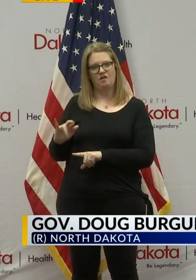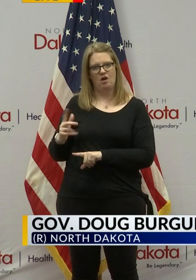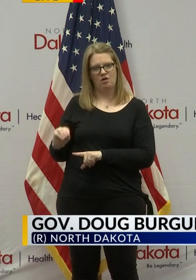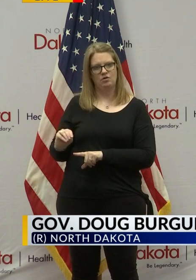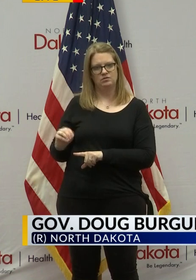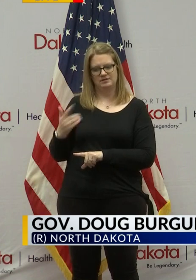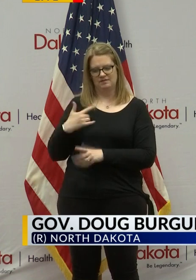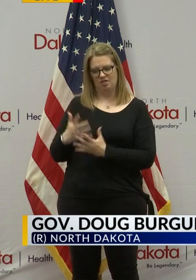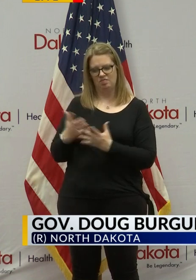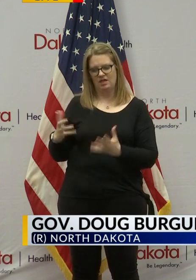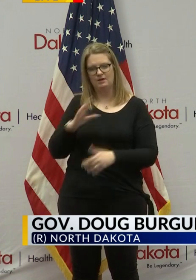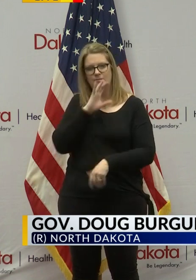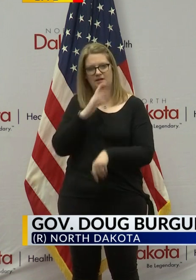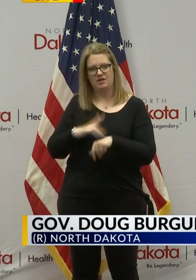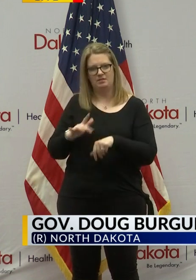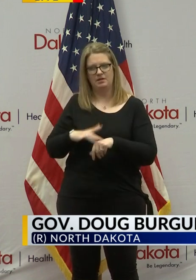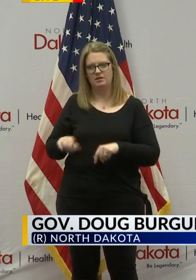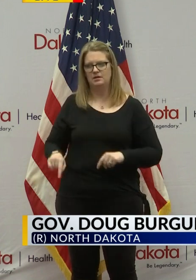we've got a lot of capacity.